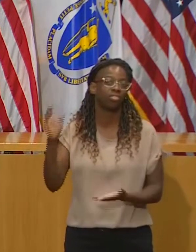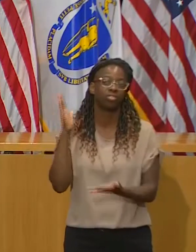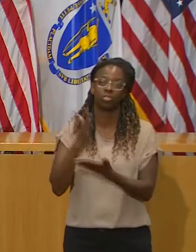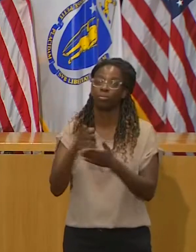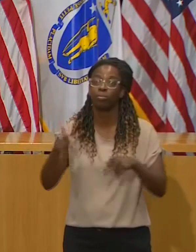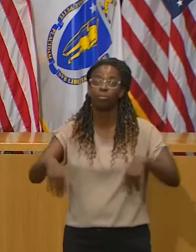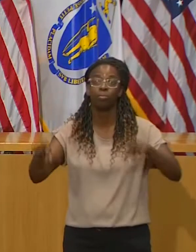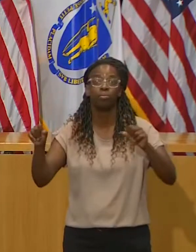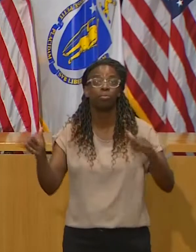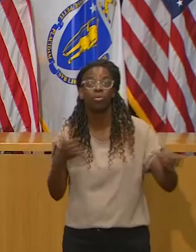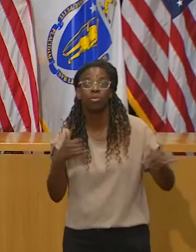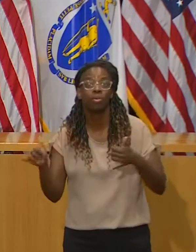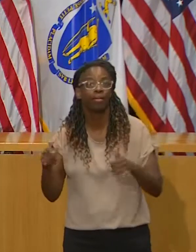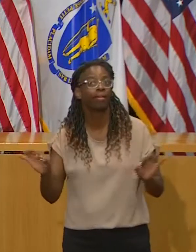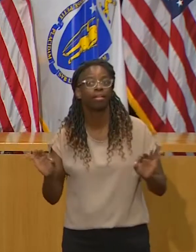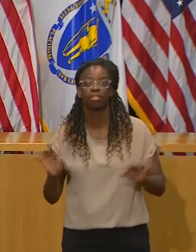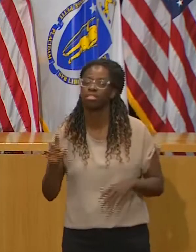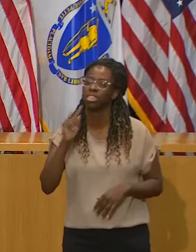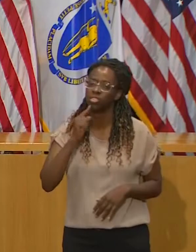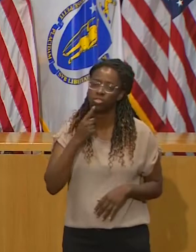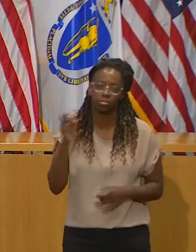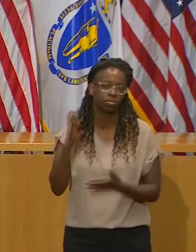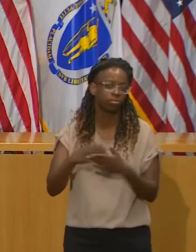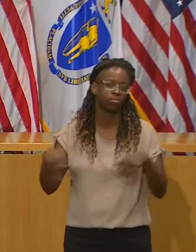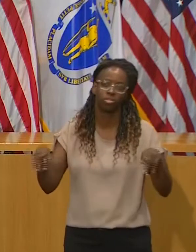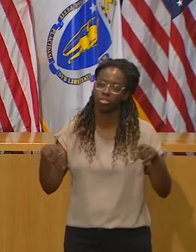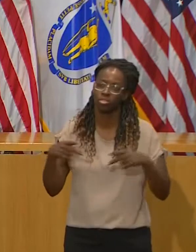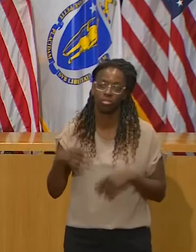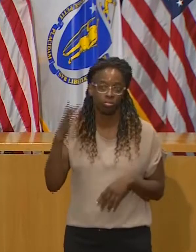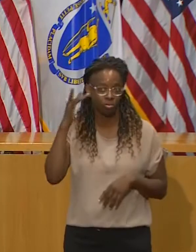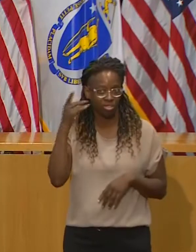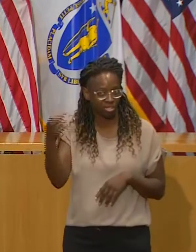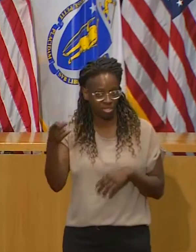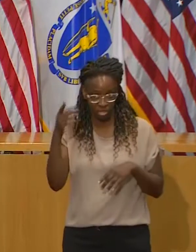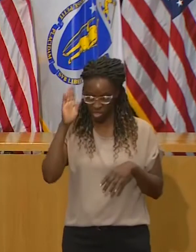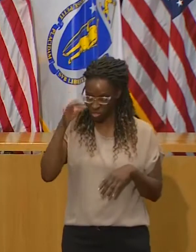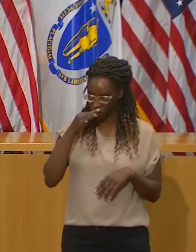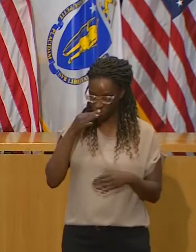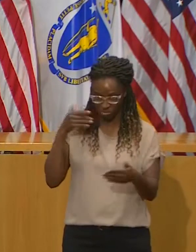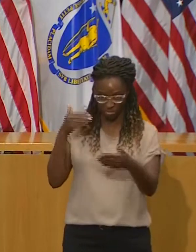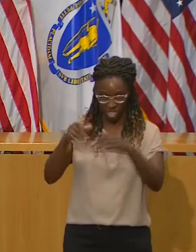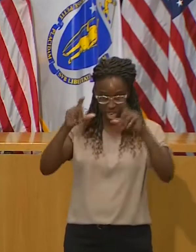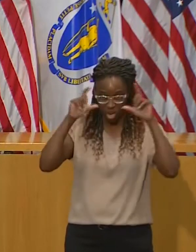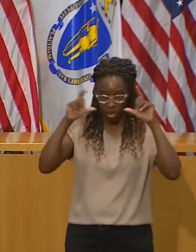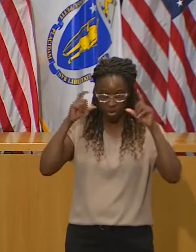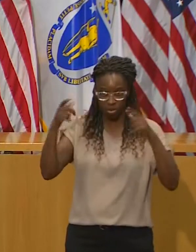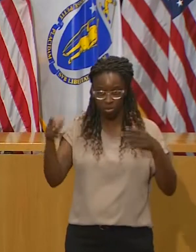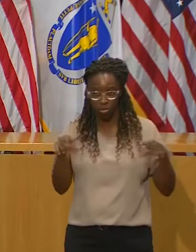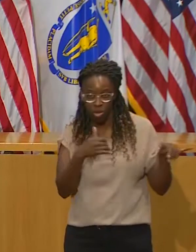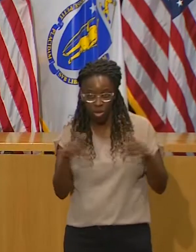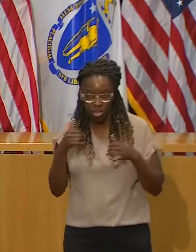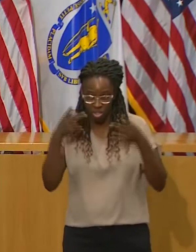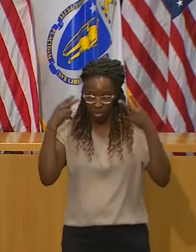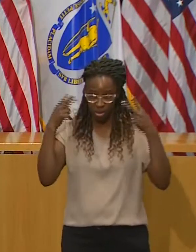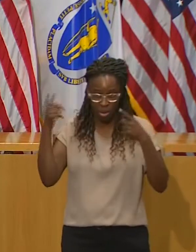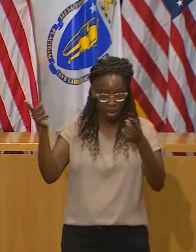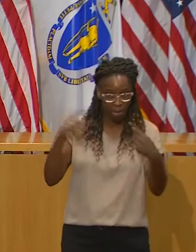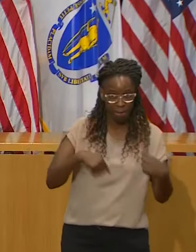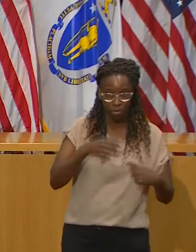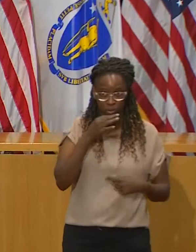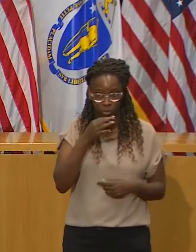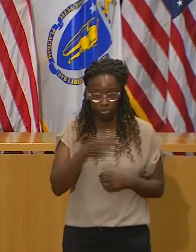approaches. I said many times over the course of the past 10 days that